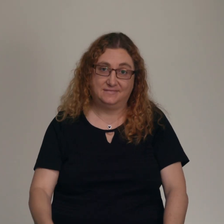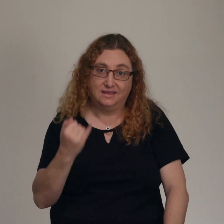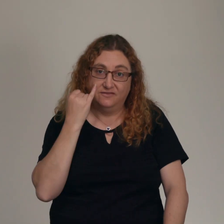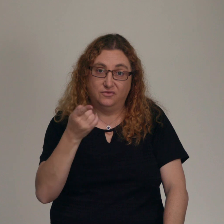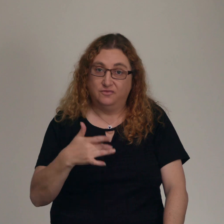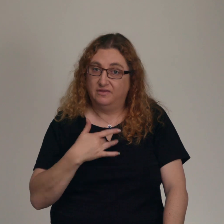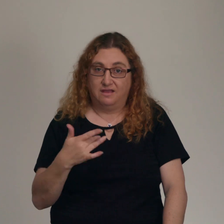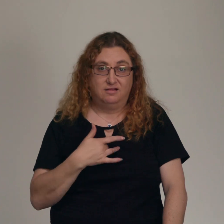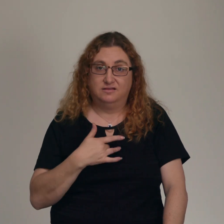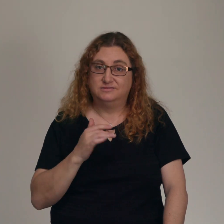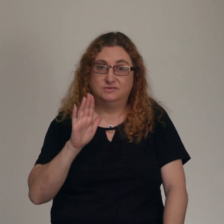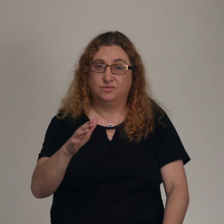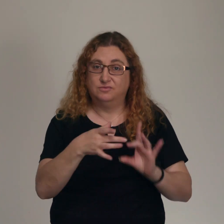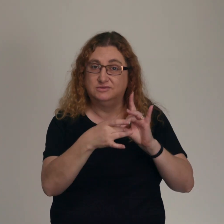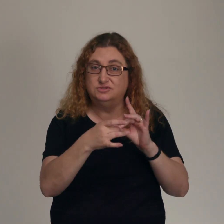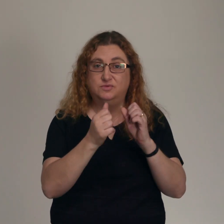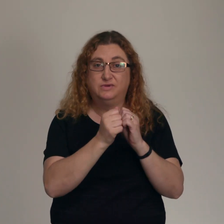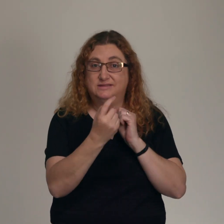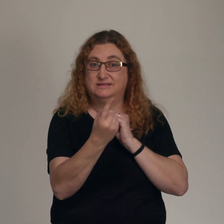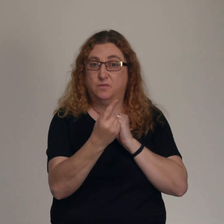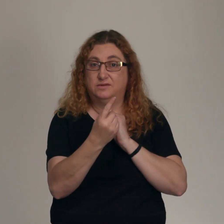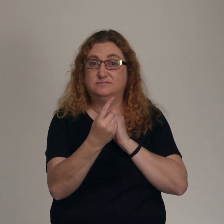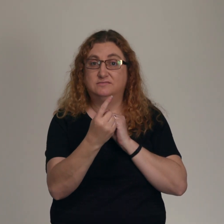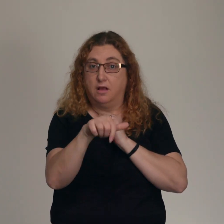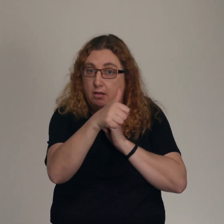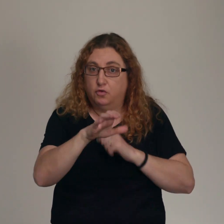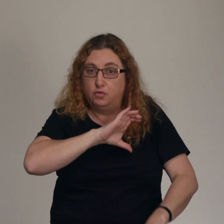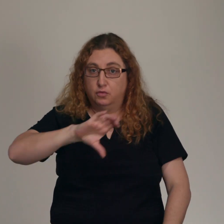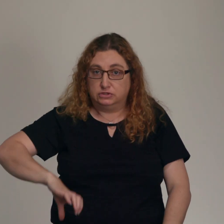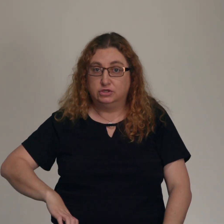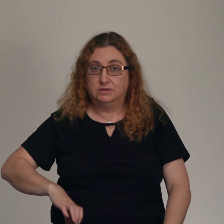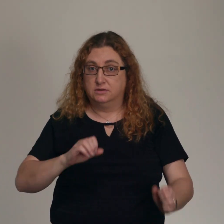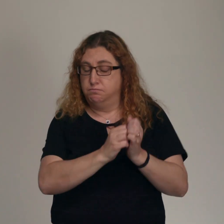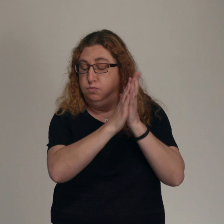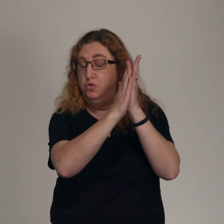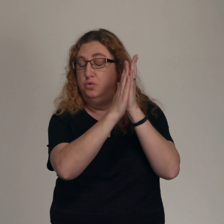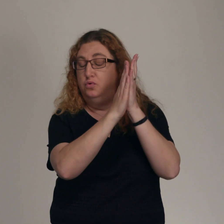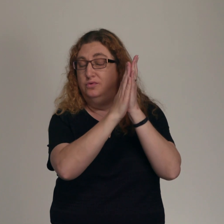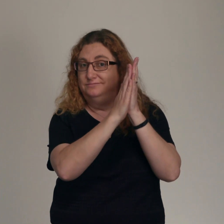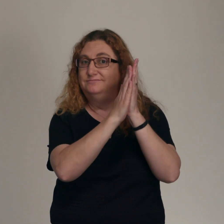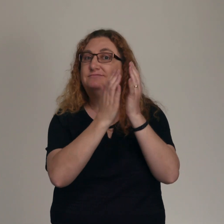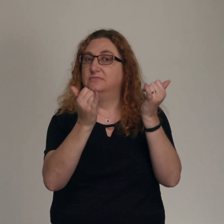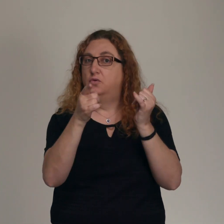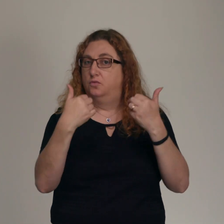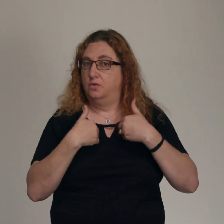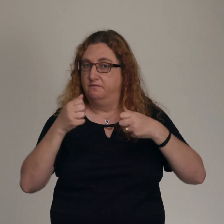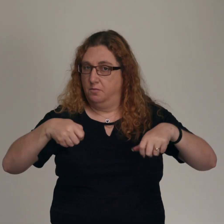of those relationships with another Christian, this is your opportunity before the church that opens up in full again to